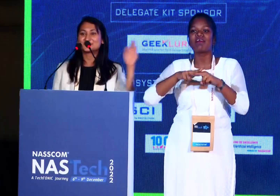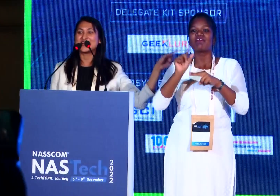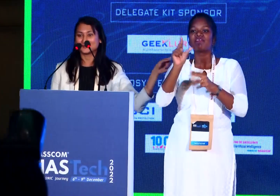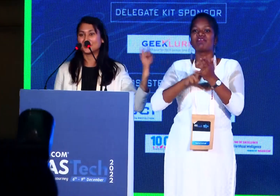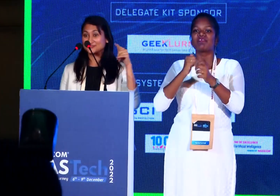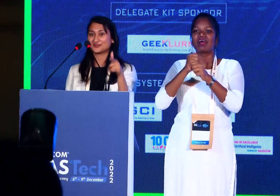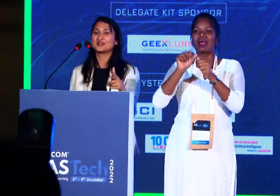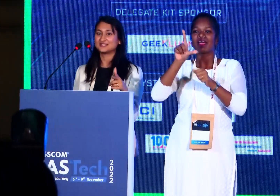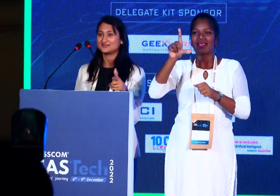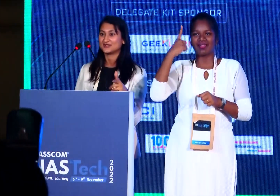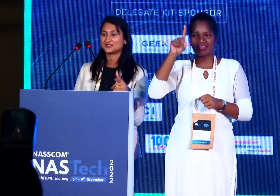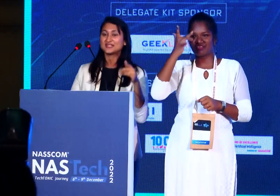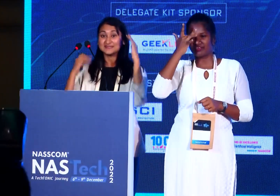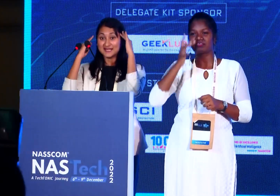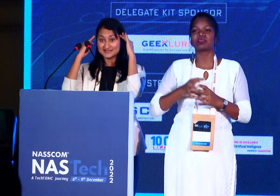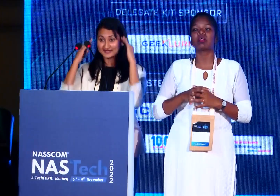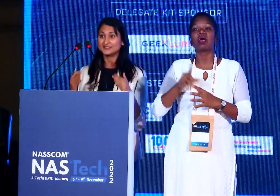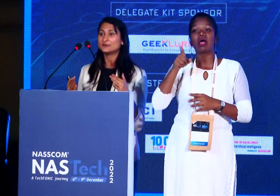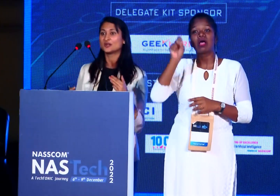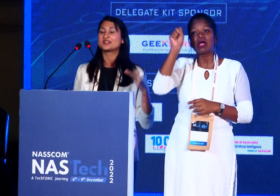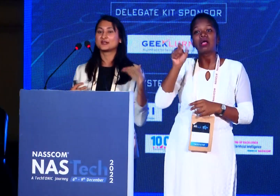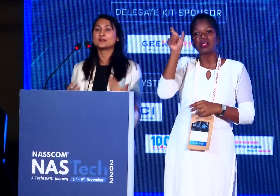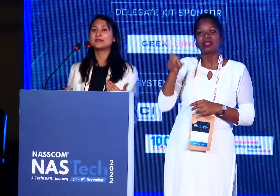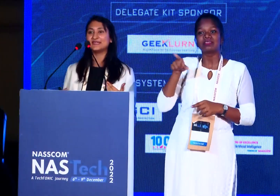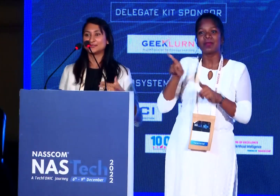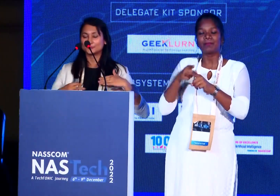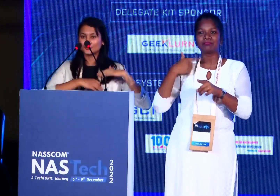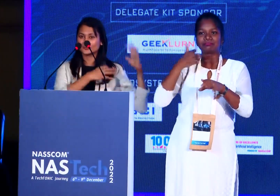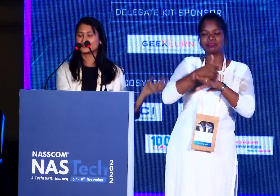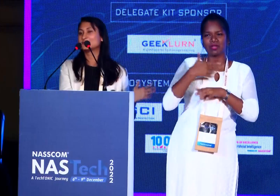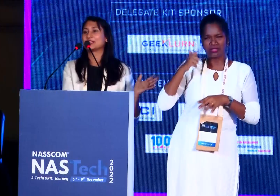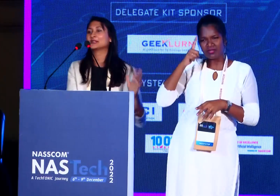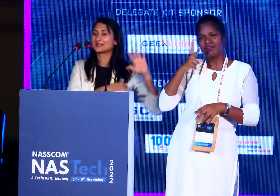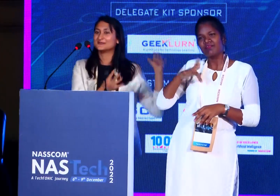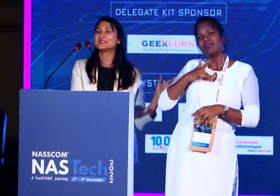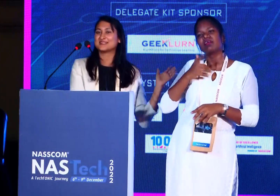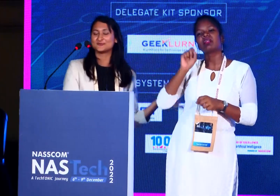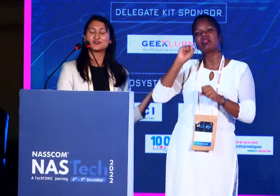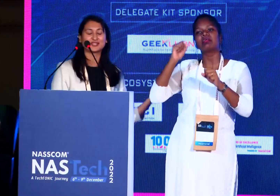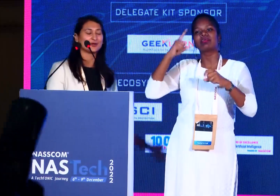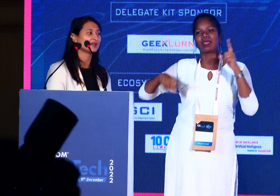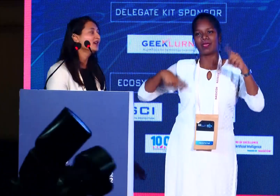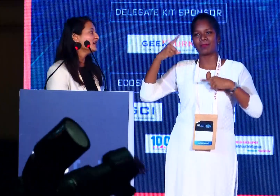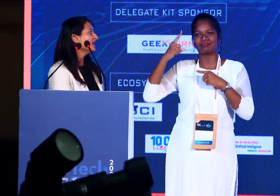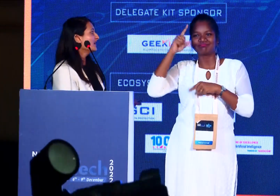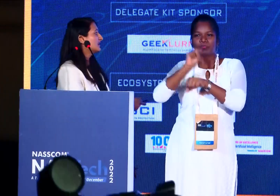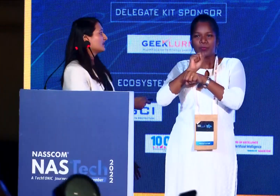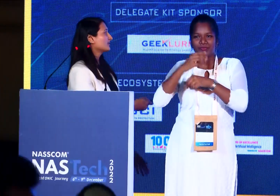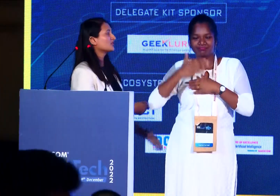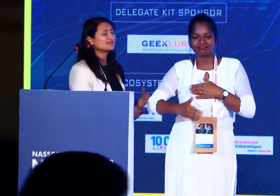So you don't use antibiotics for a fungal infection and that is really what triggered me into this particular company that I am working on.